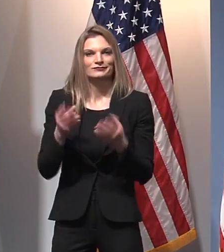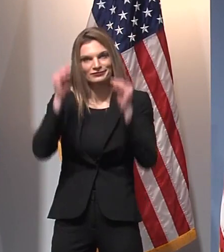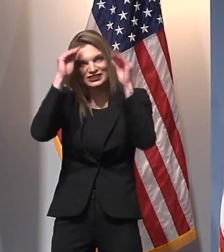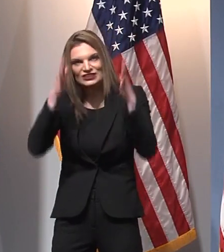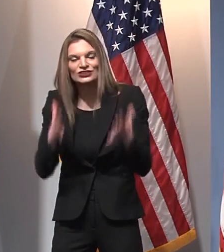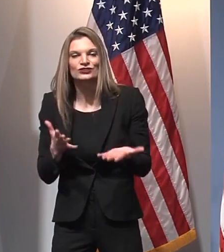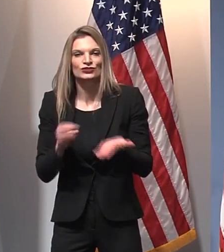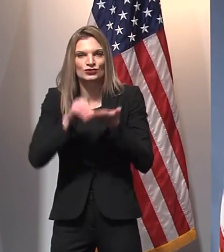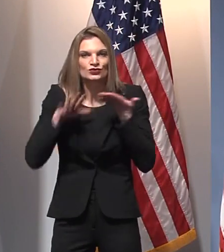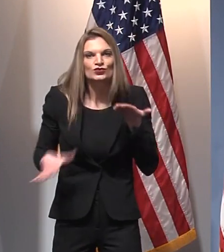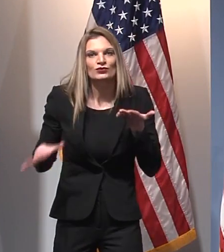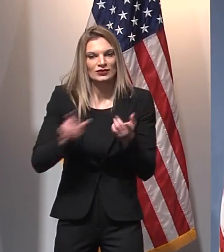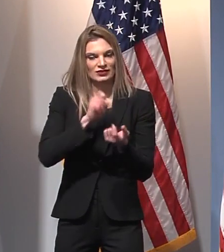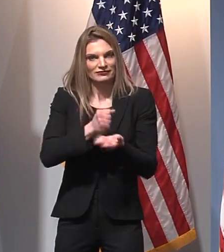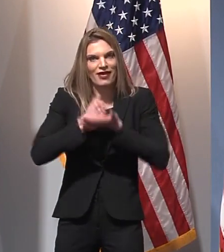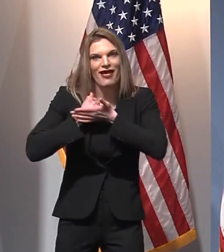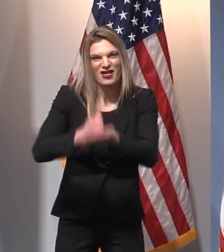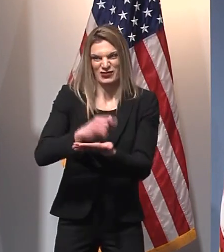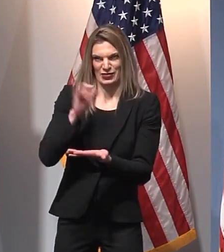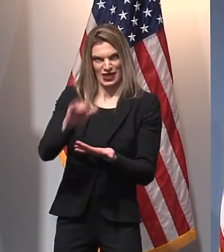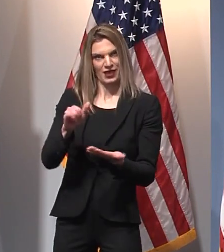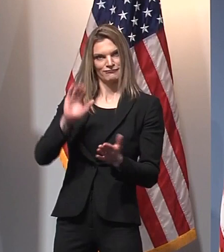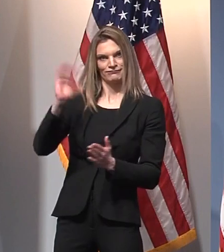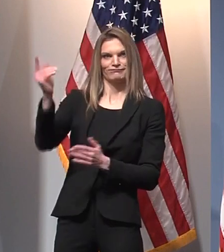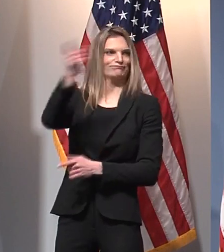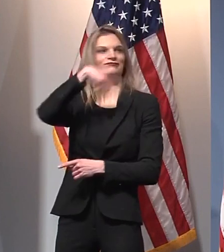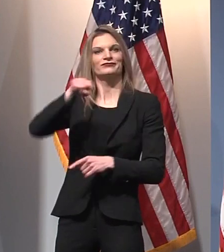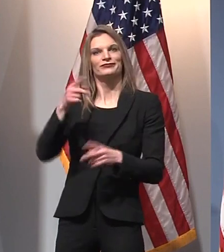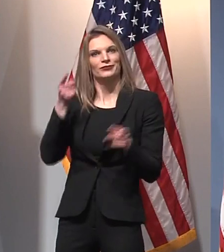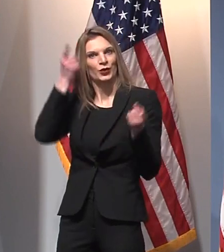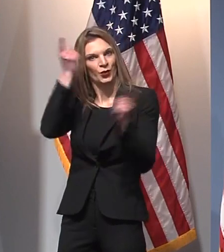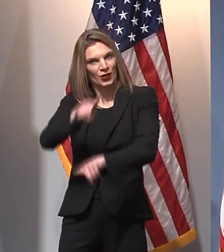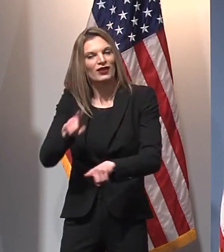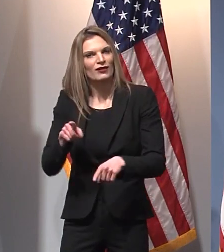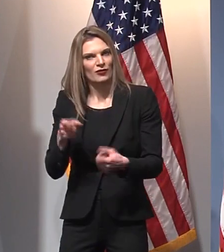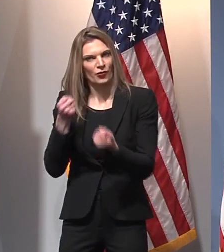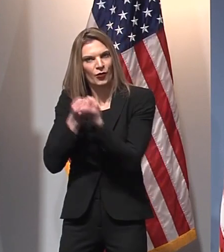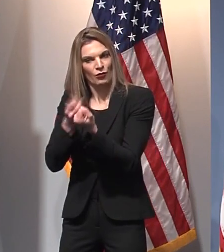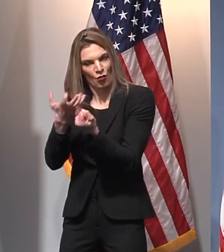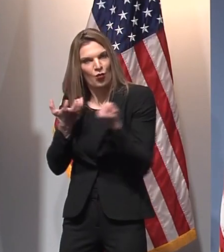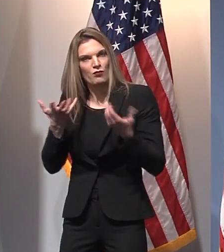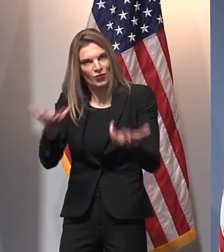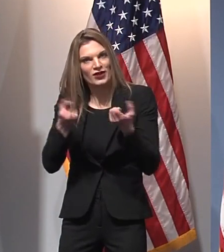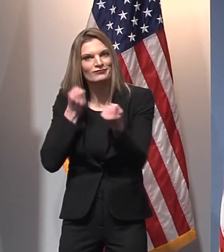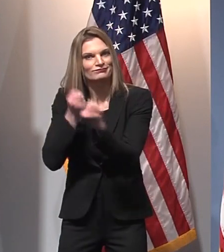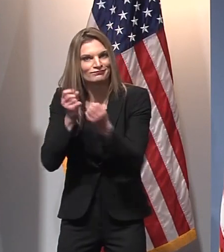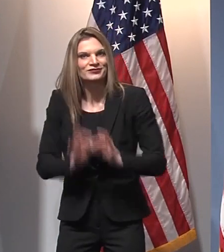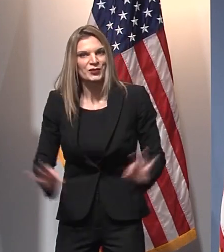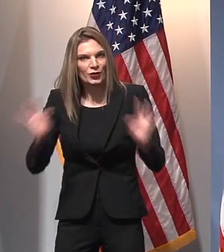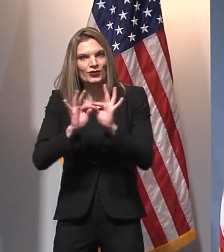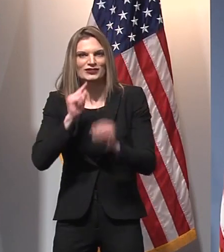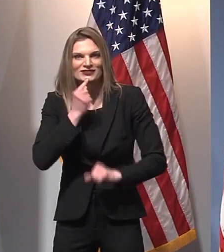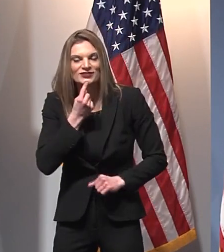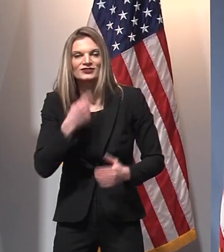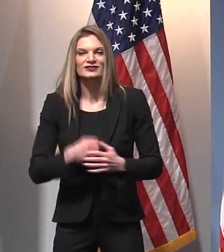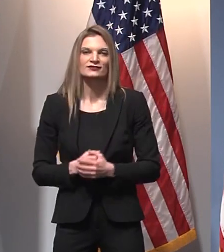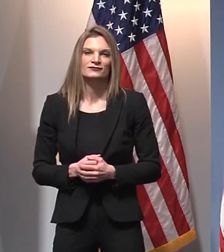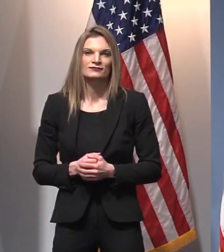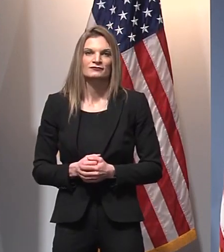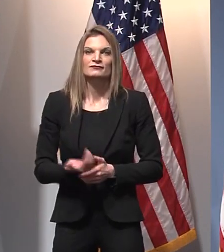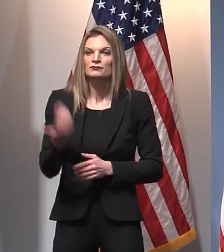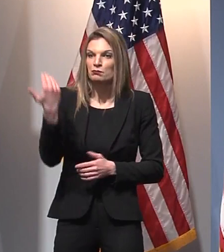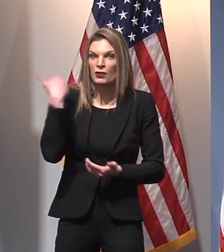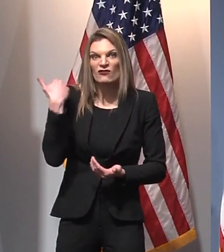track, and that's something I think we can all agree on is crucial. We've come together to pass relief